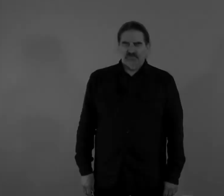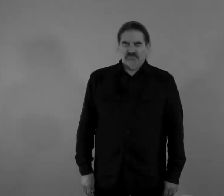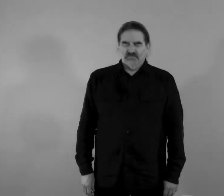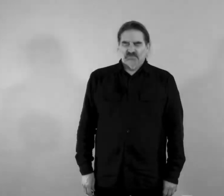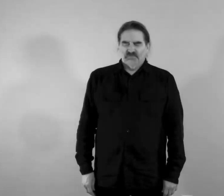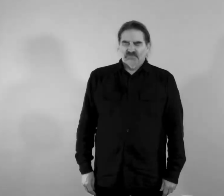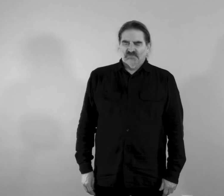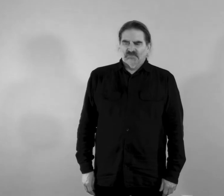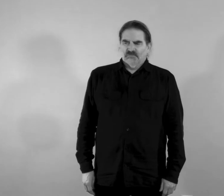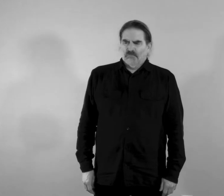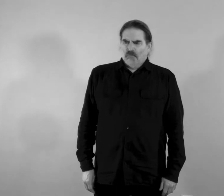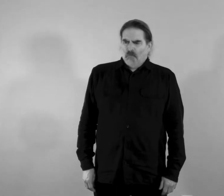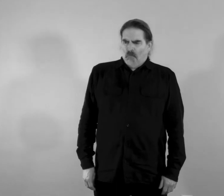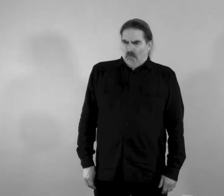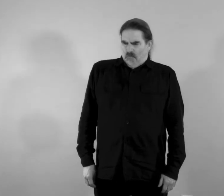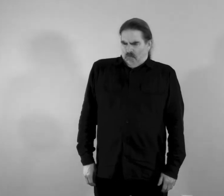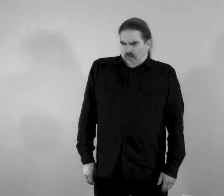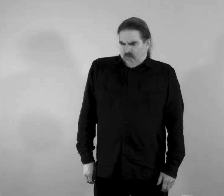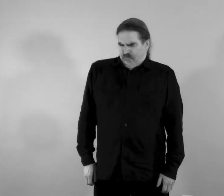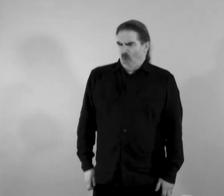He blows a fog